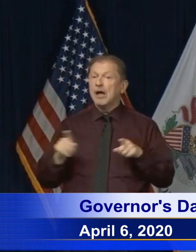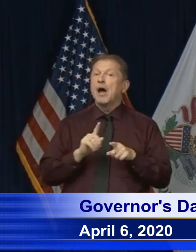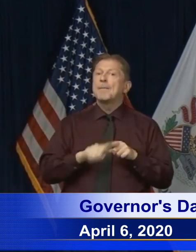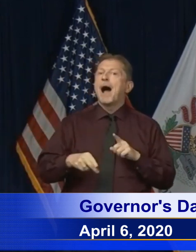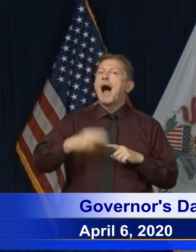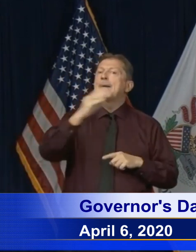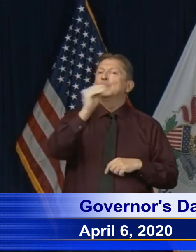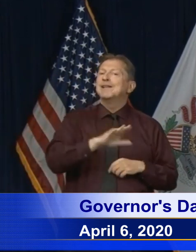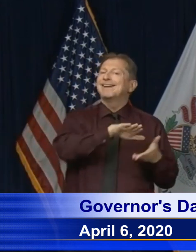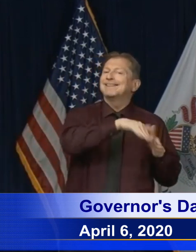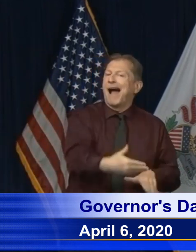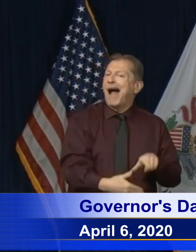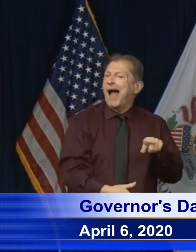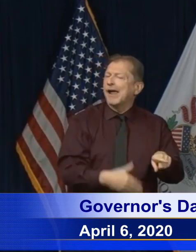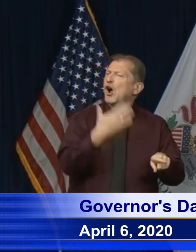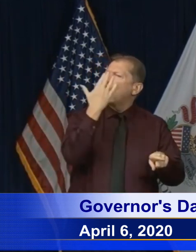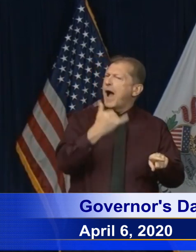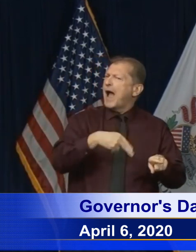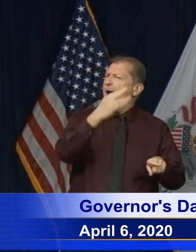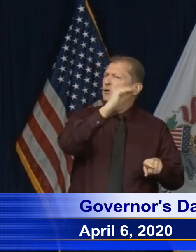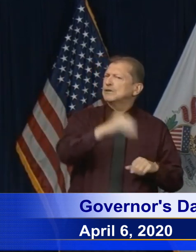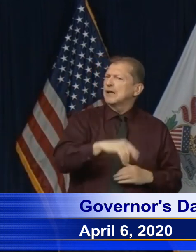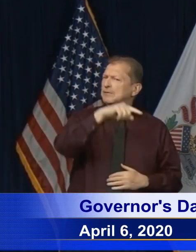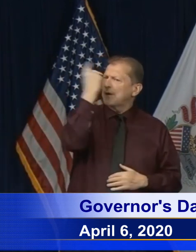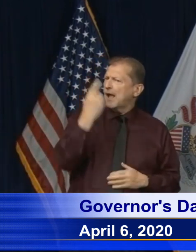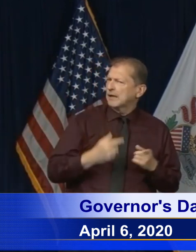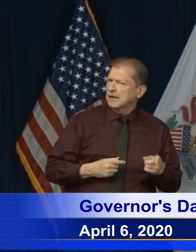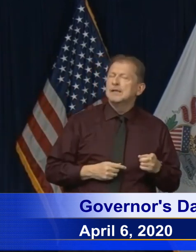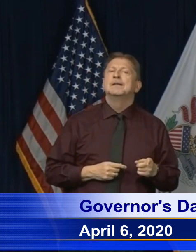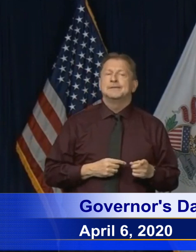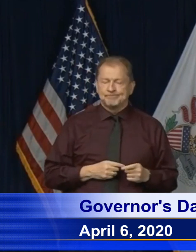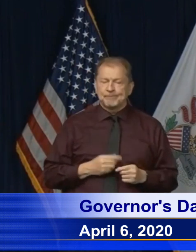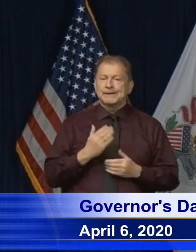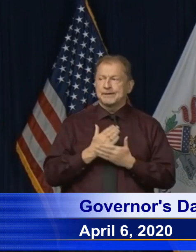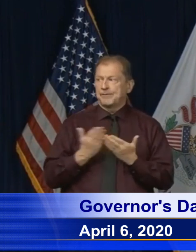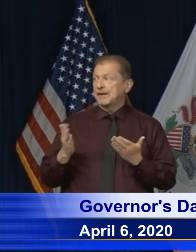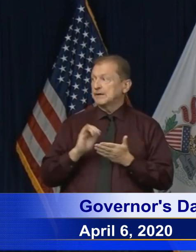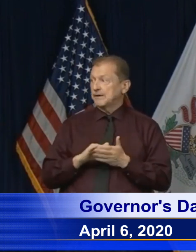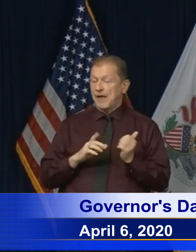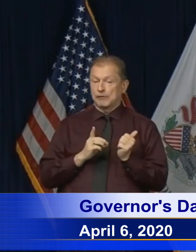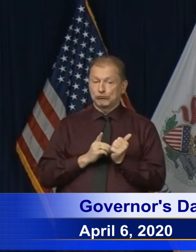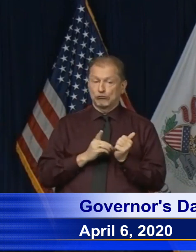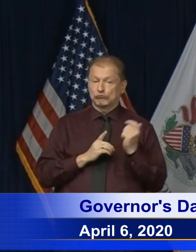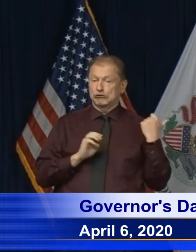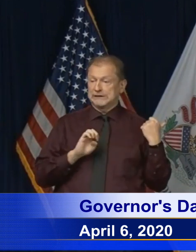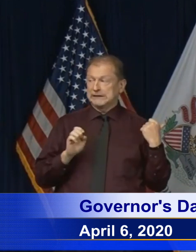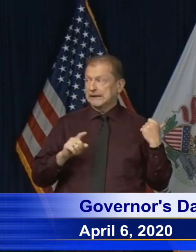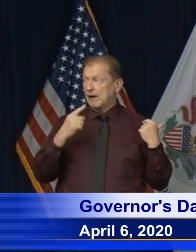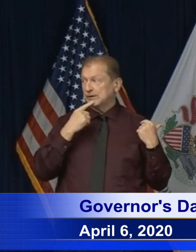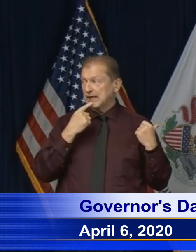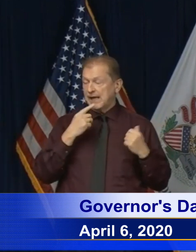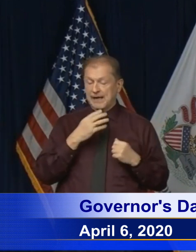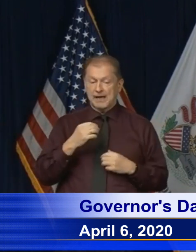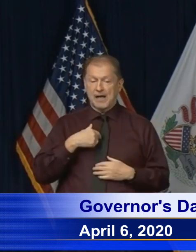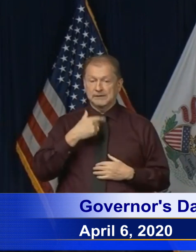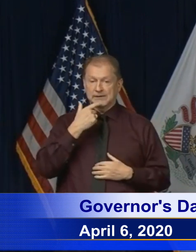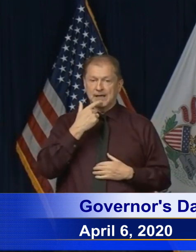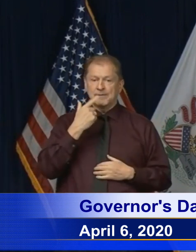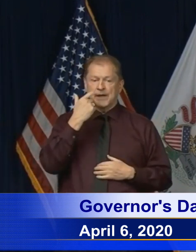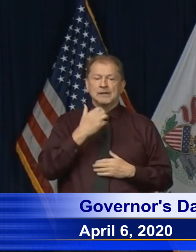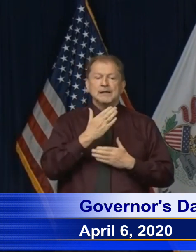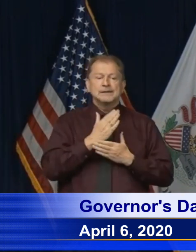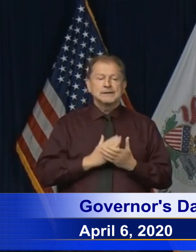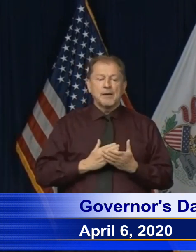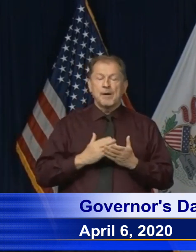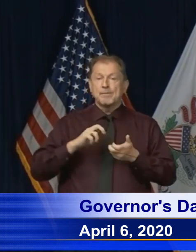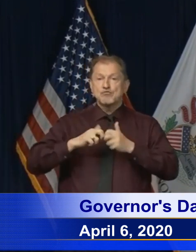it has a disproportionate effect on the African American community. It's the things that, that Dr. Ezeke was saying, and that I was saying, underlying conditions that exist,